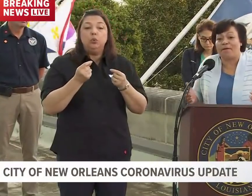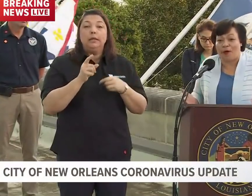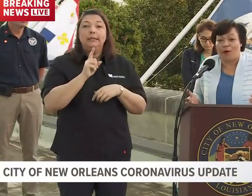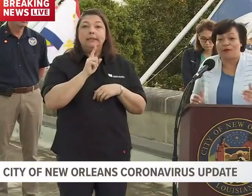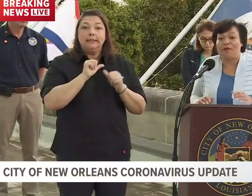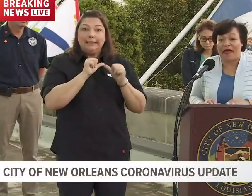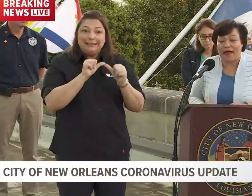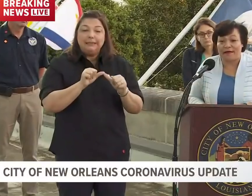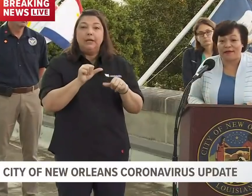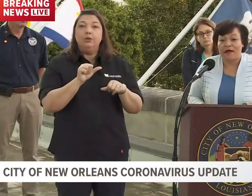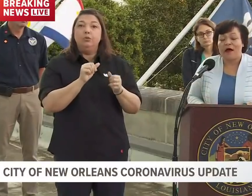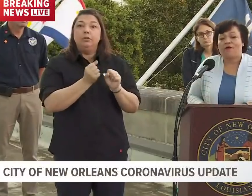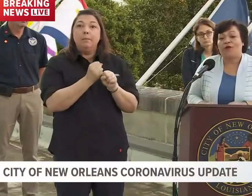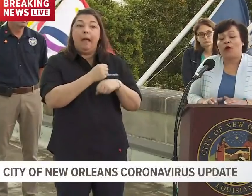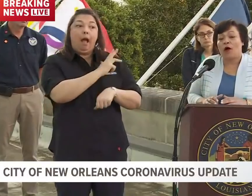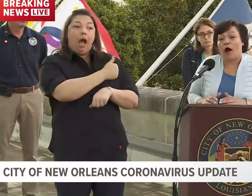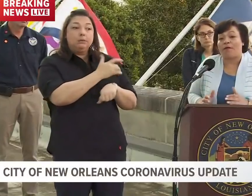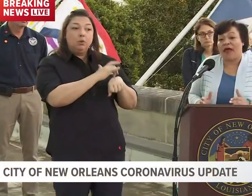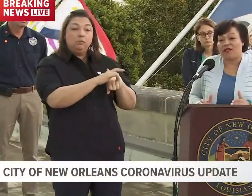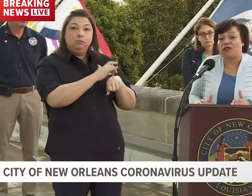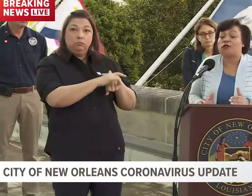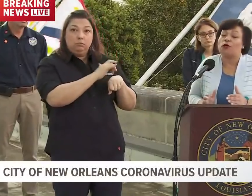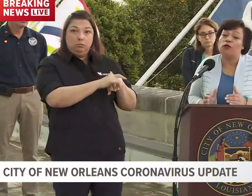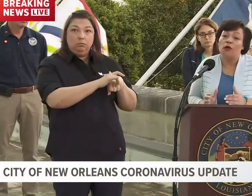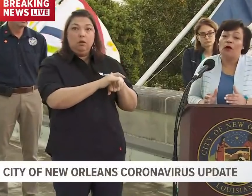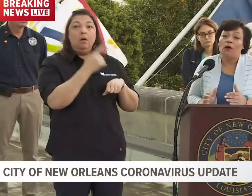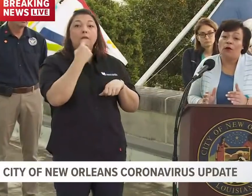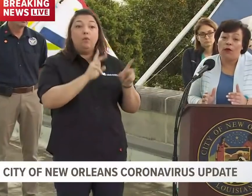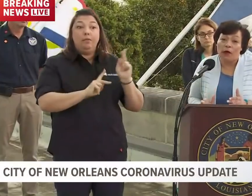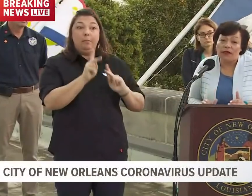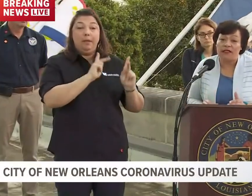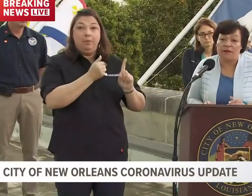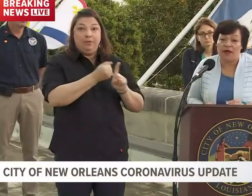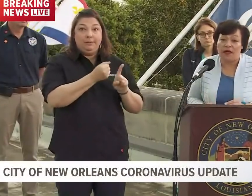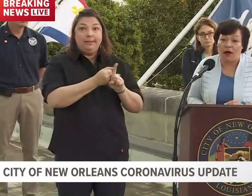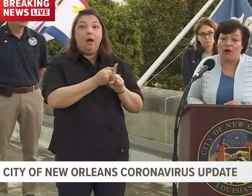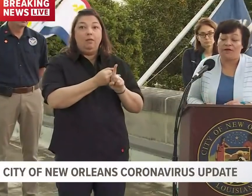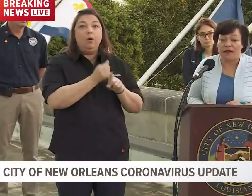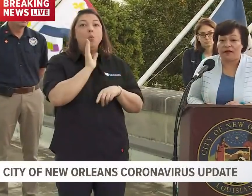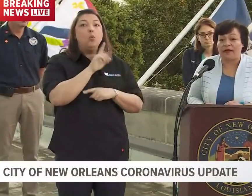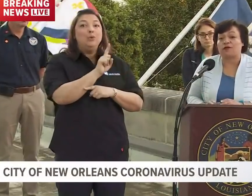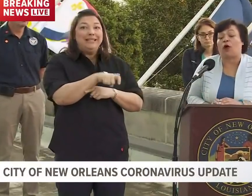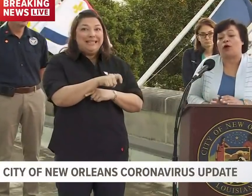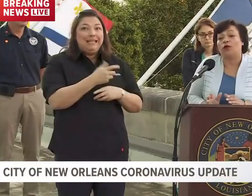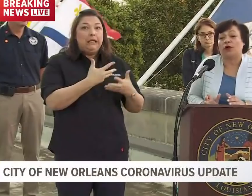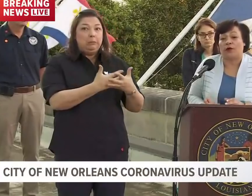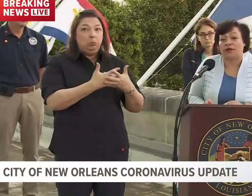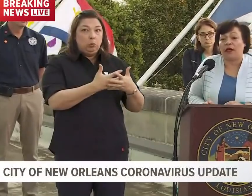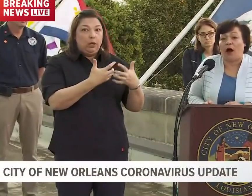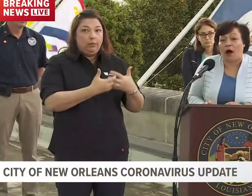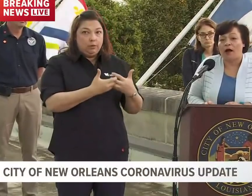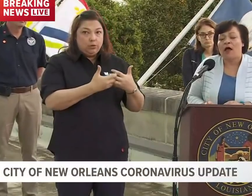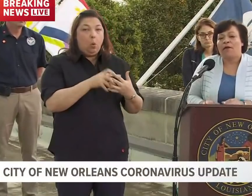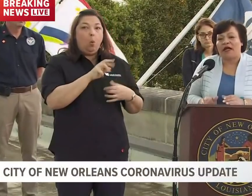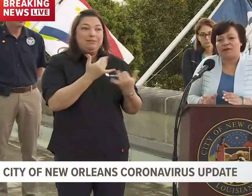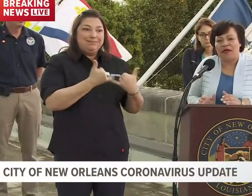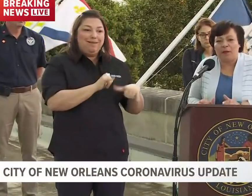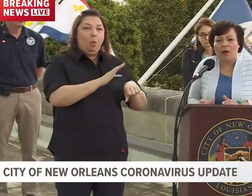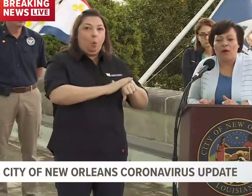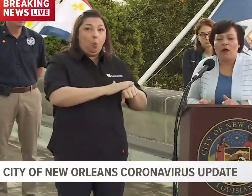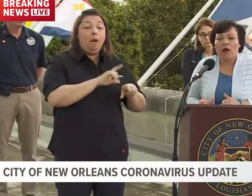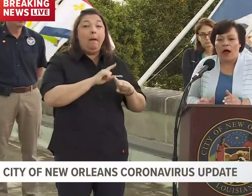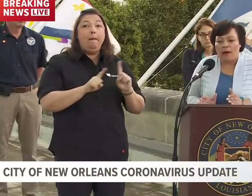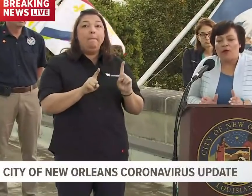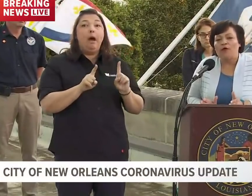free up those beds for our patients who will need to be on ventilators or who currently are. But as